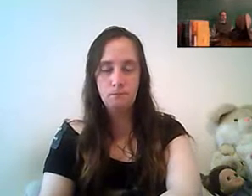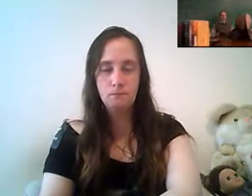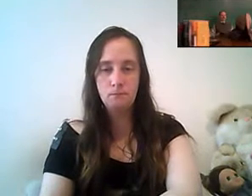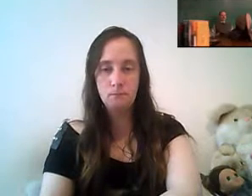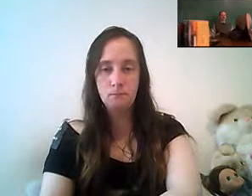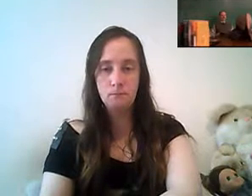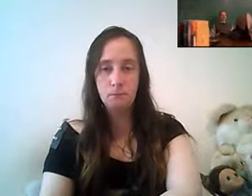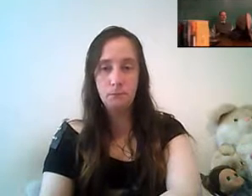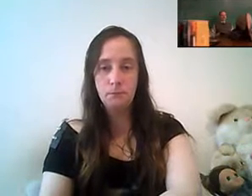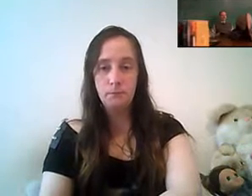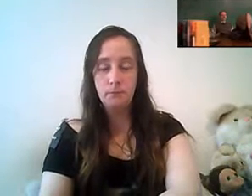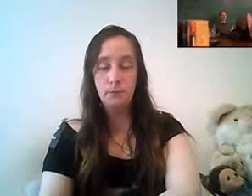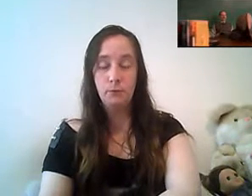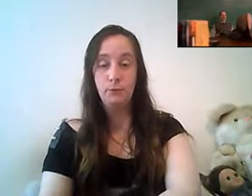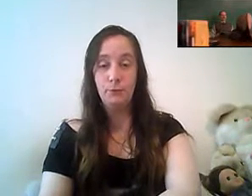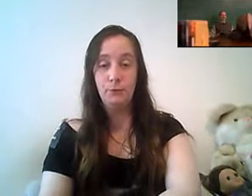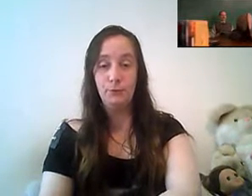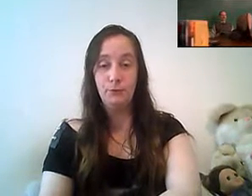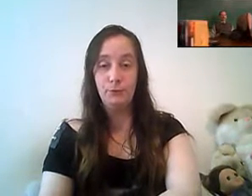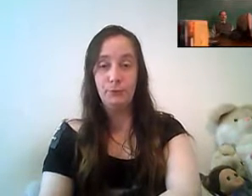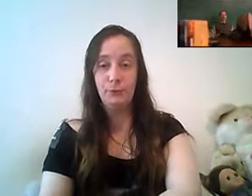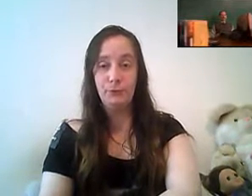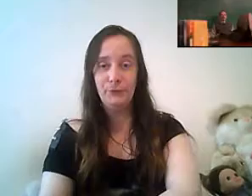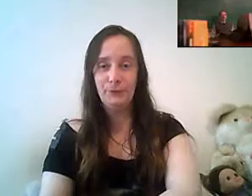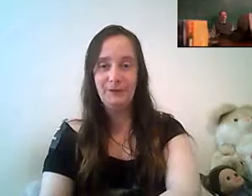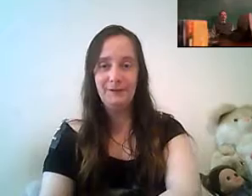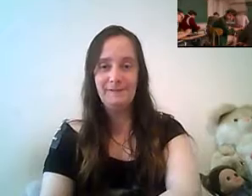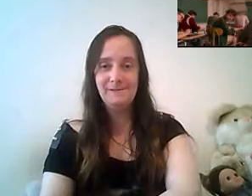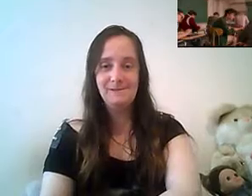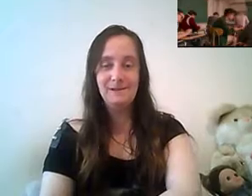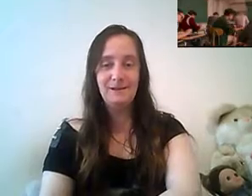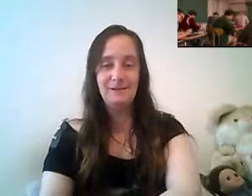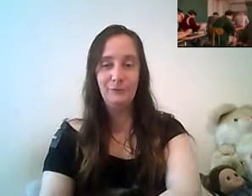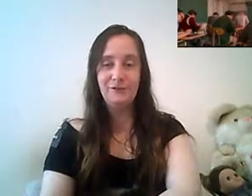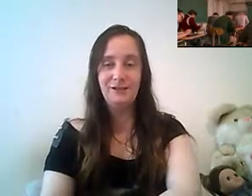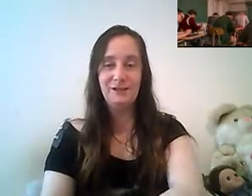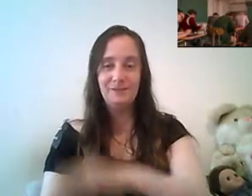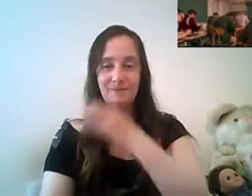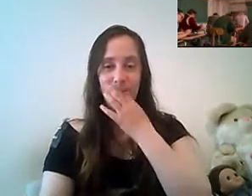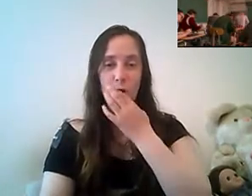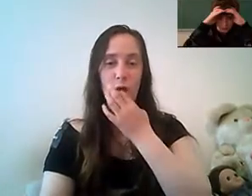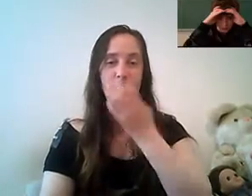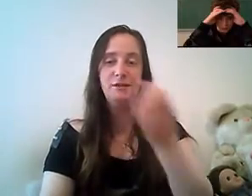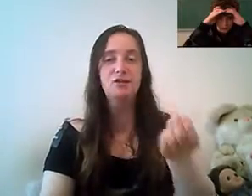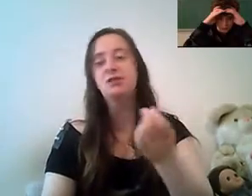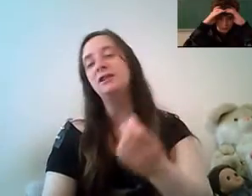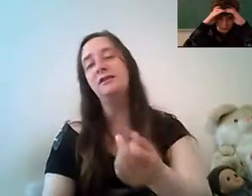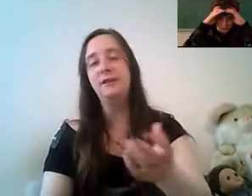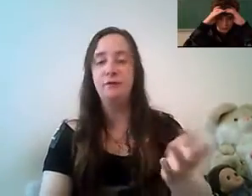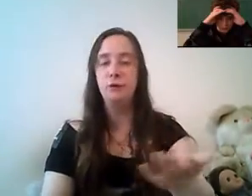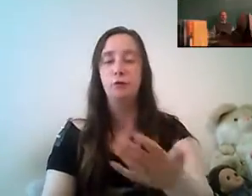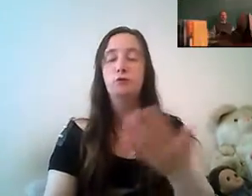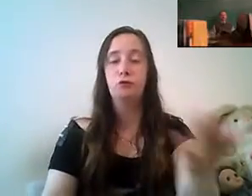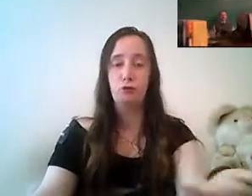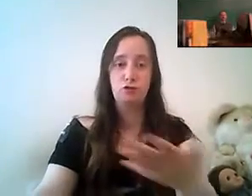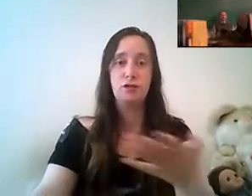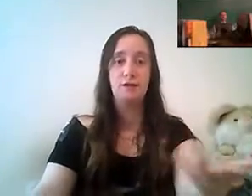eyes on your tests no talking no cheating talking means cheating even you're no cheating